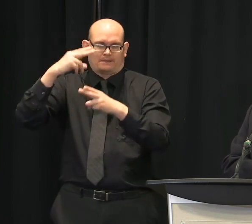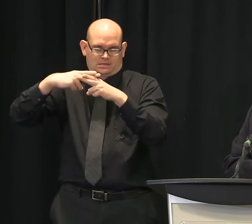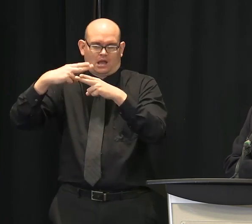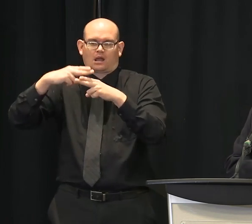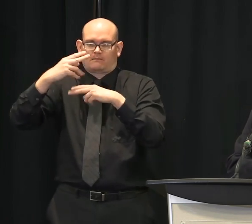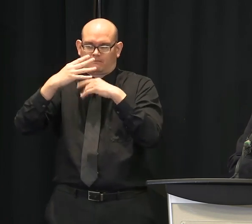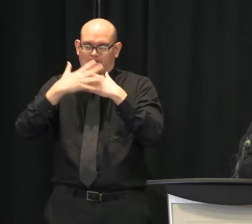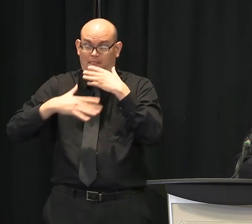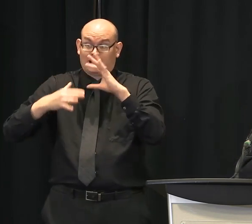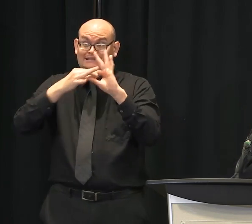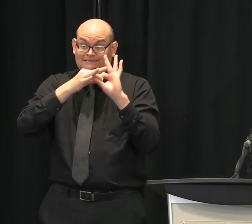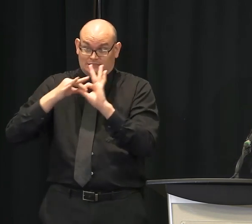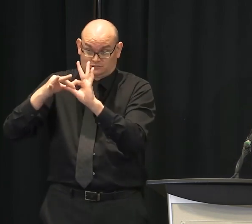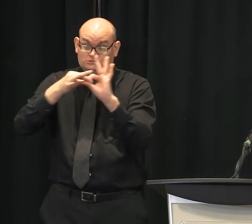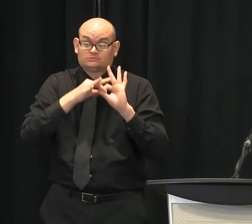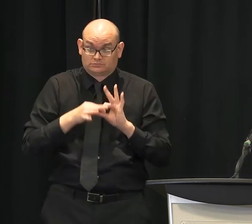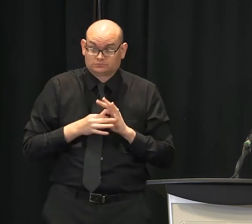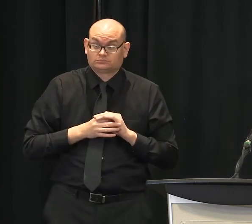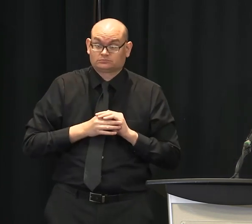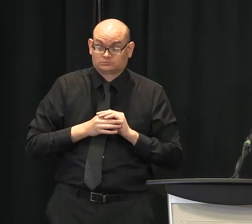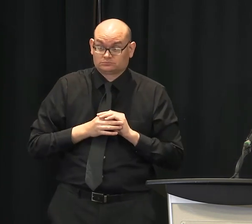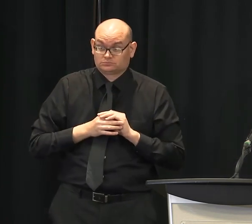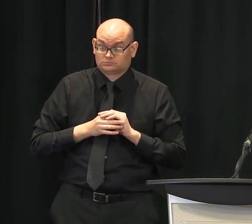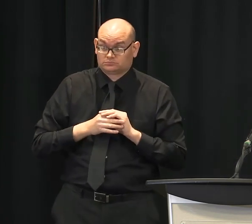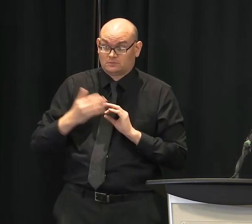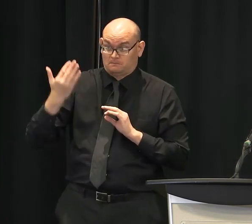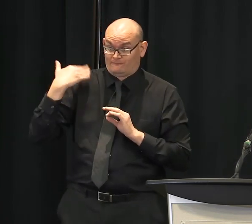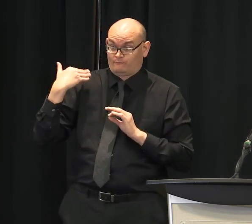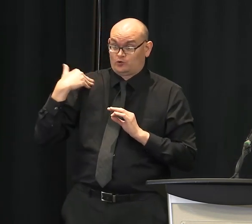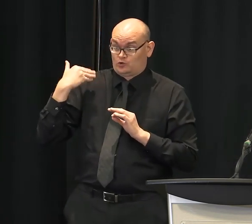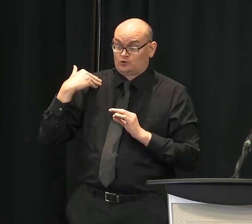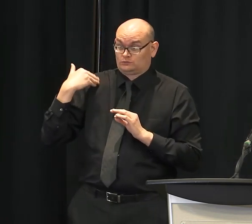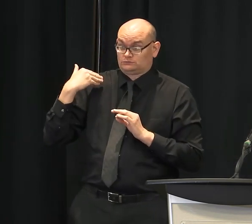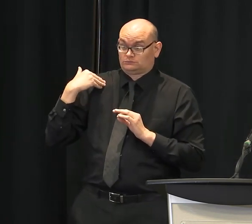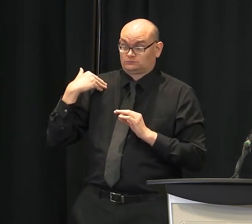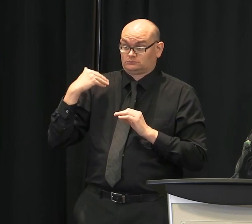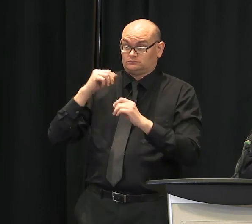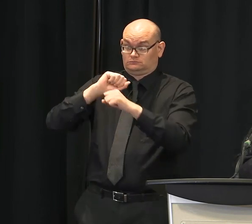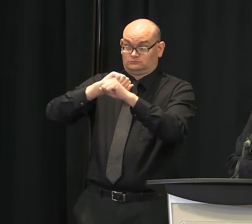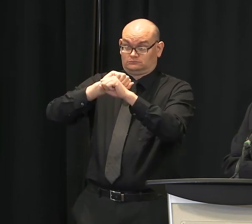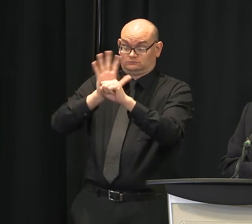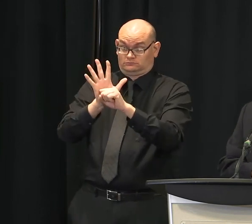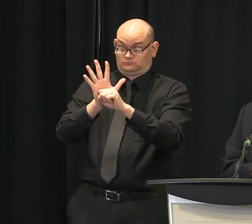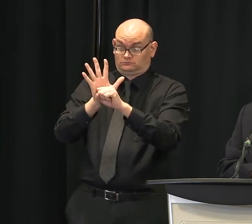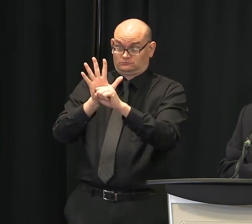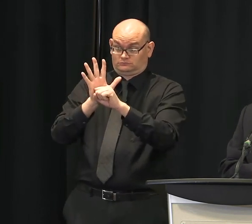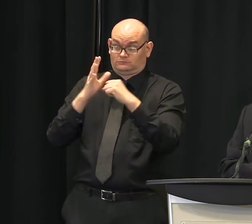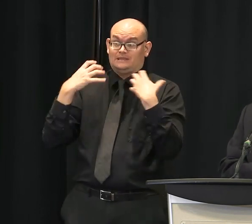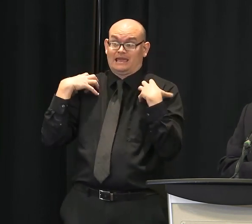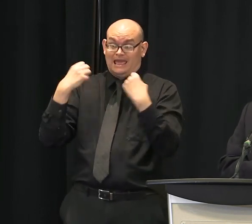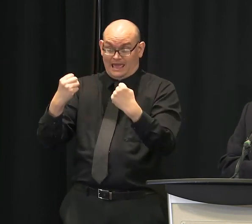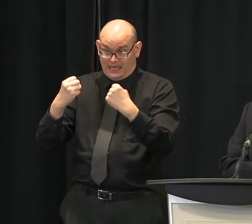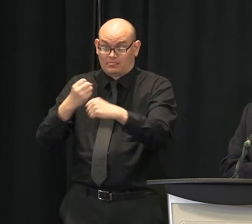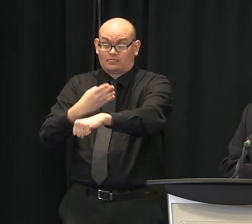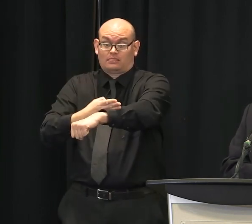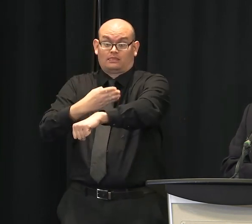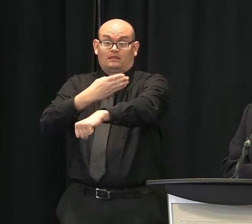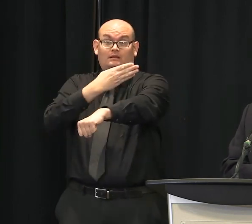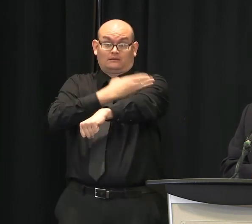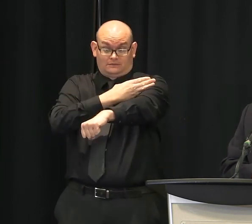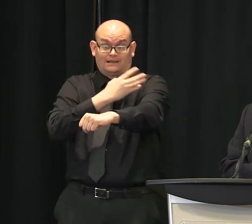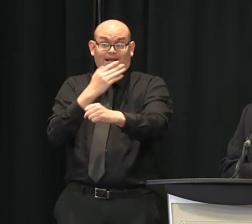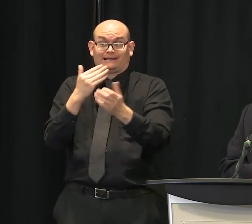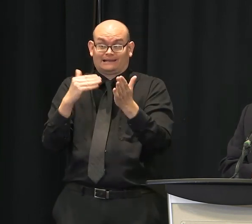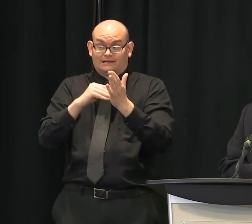it was 28 days post-symptoms. They've actually backed that up to 14 for donors. So I think that's important for people to know